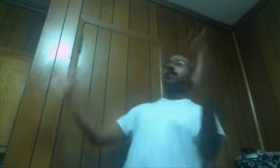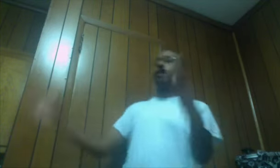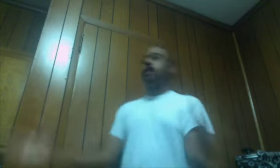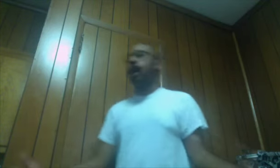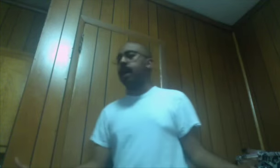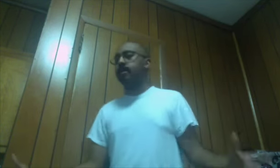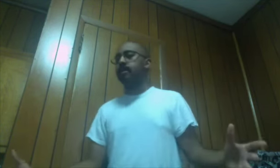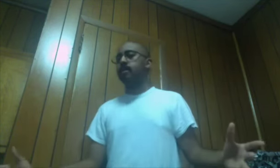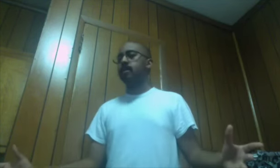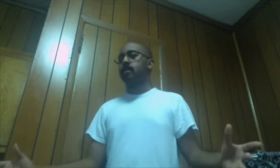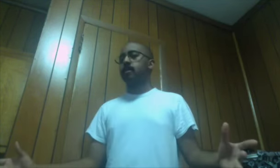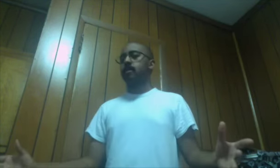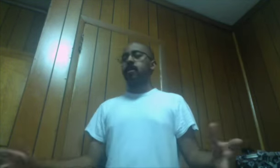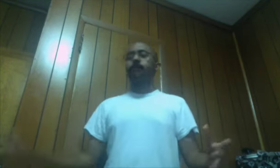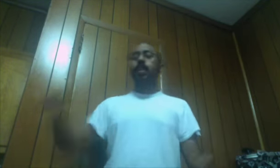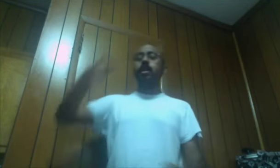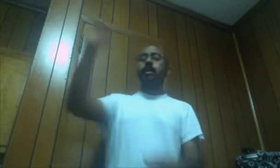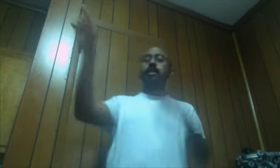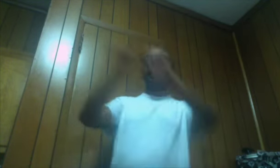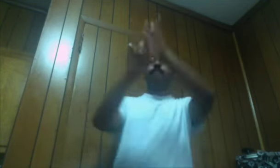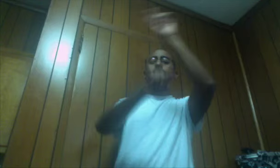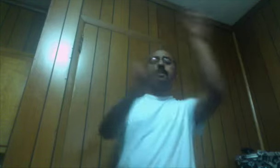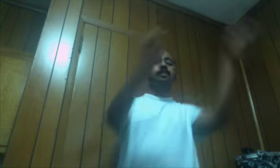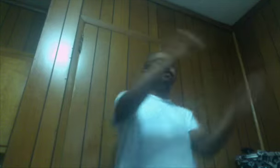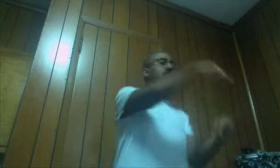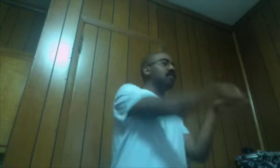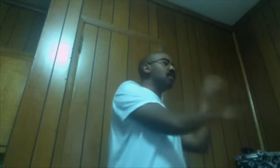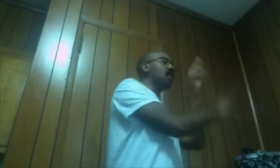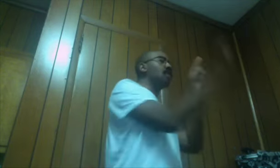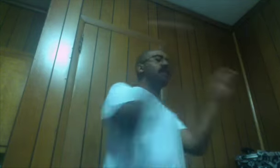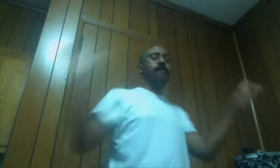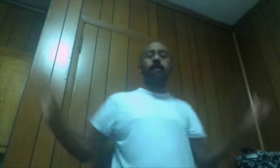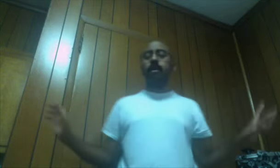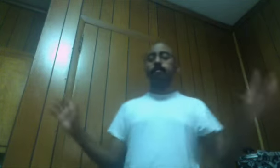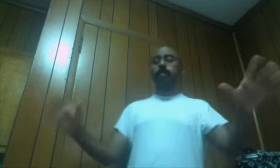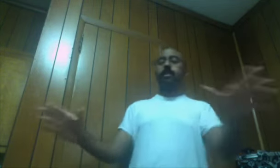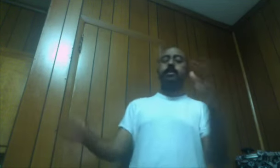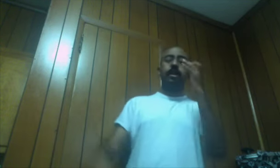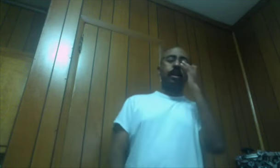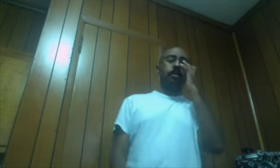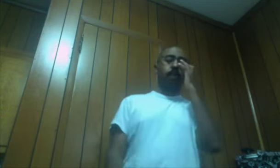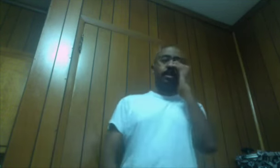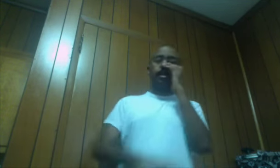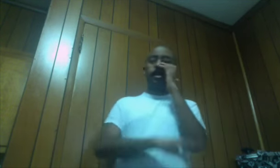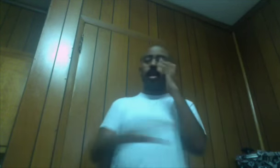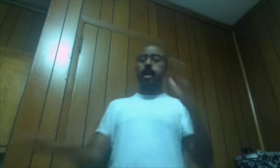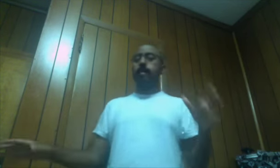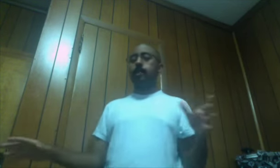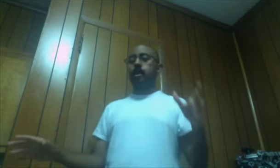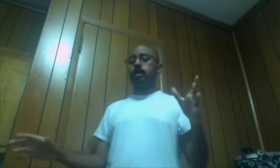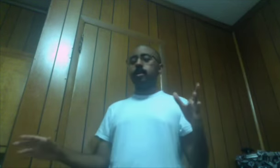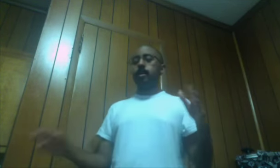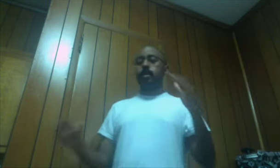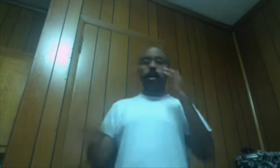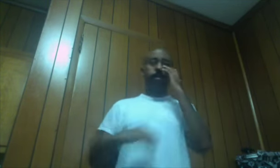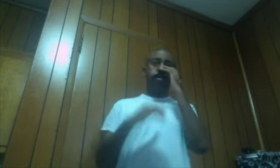Clocks The Fucking Clock Mechanism Thing Was All Over The Fucking Place Throughout This Entire Manga I Mean Throughout